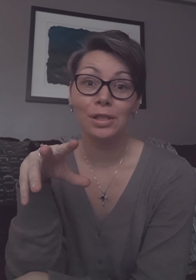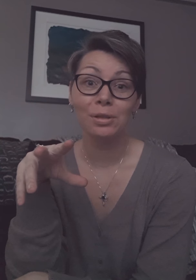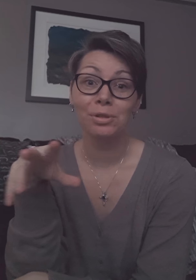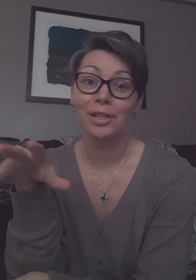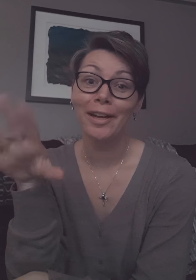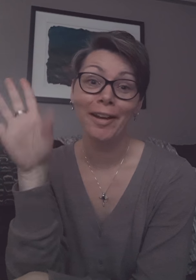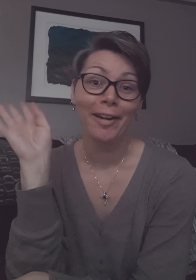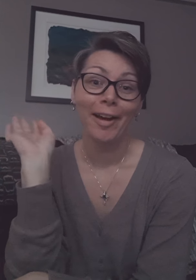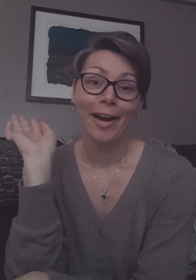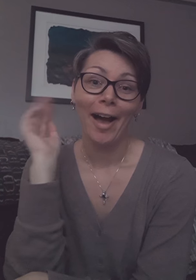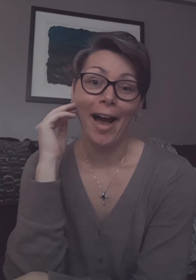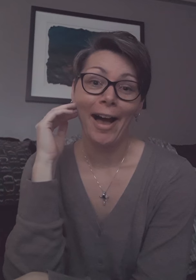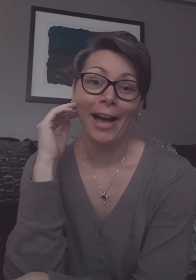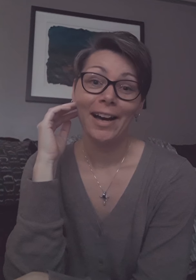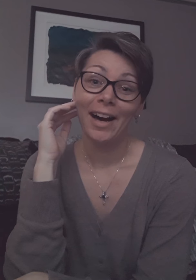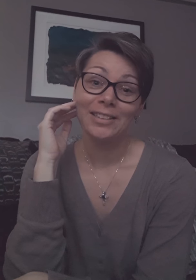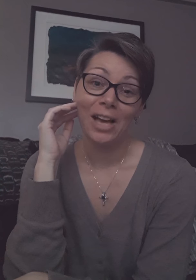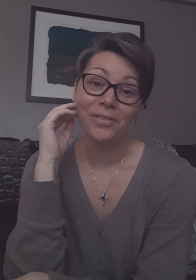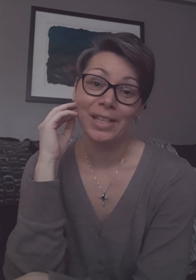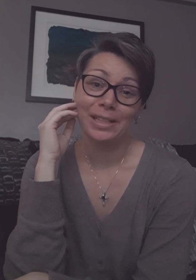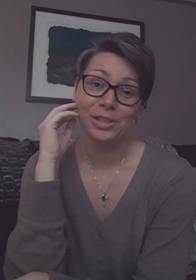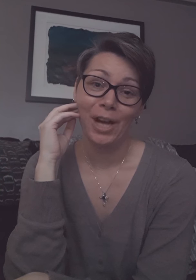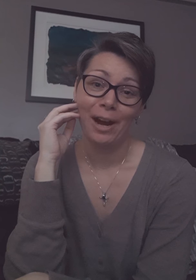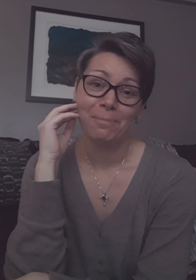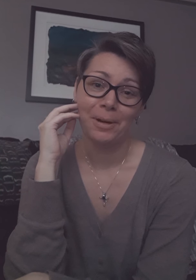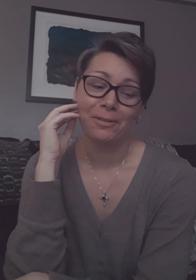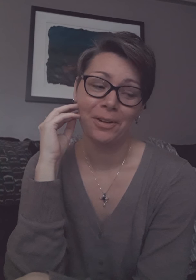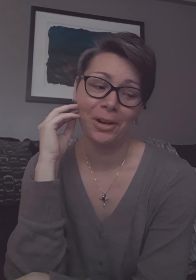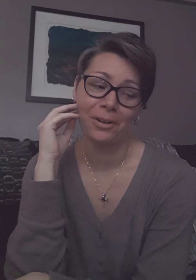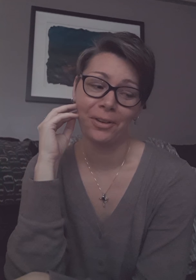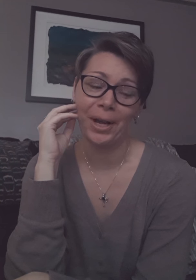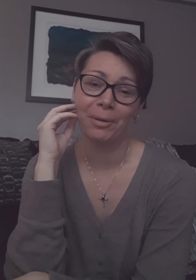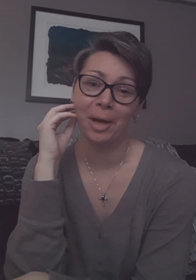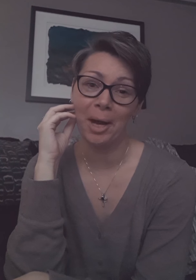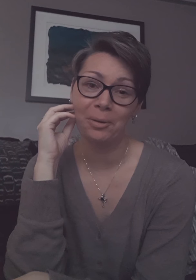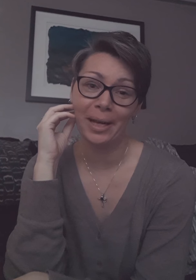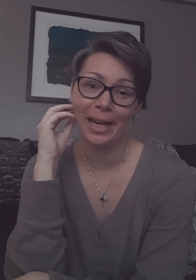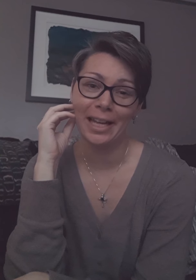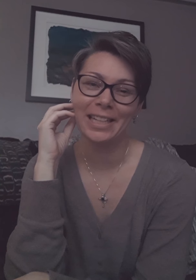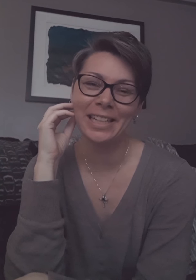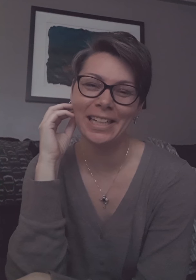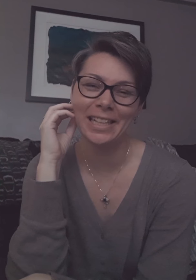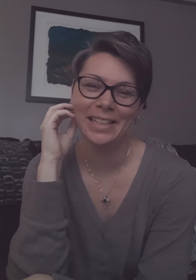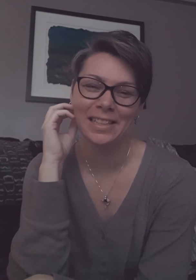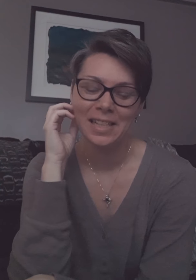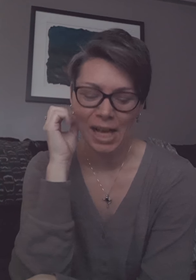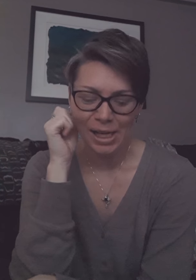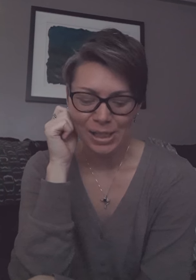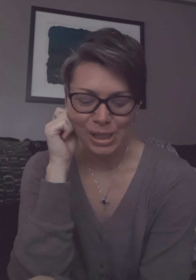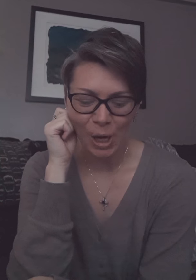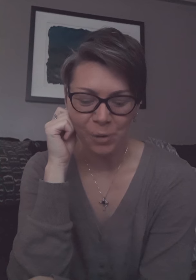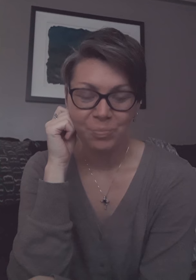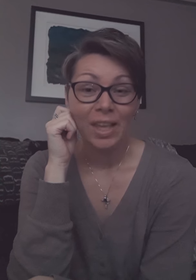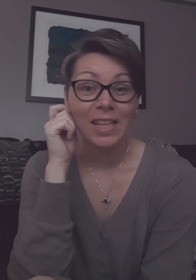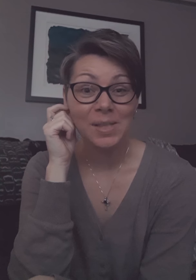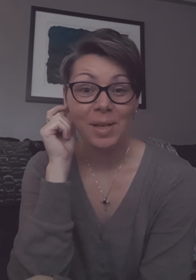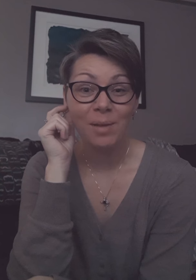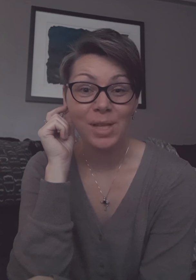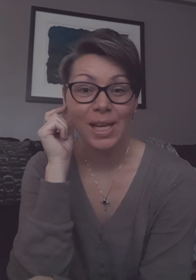solution uh I'll definitely share but for now I'm kind of winging it so that's my update